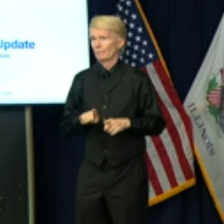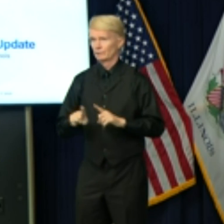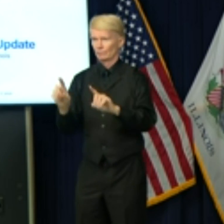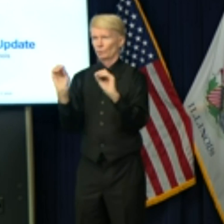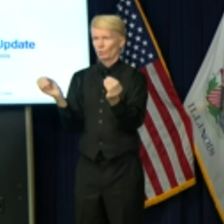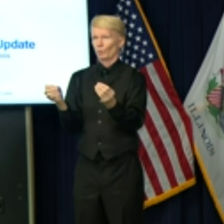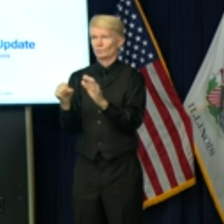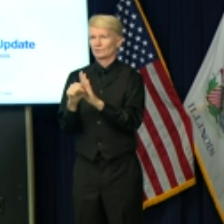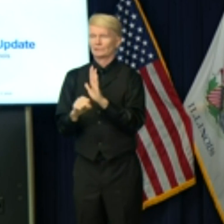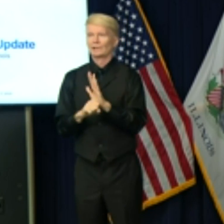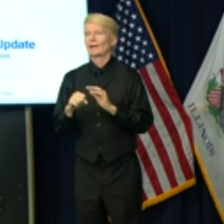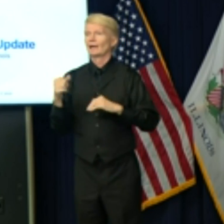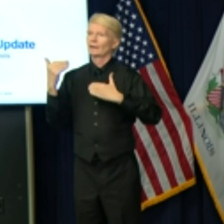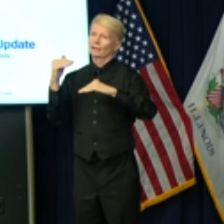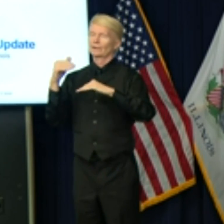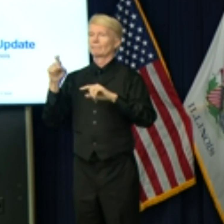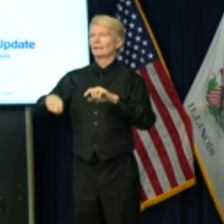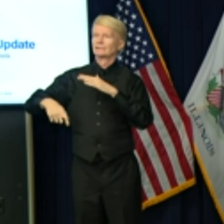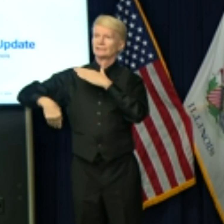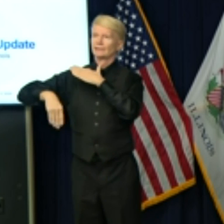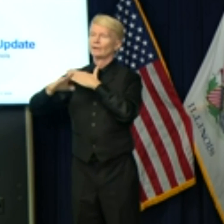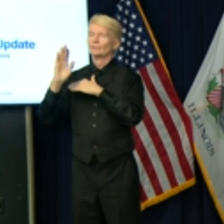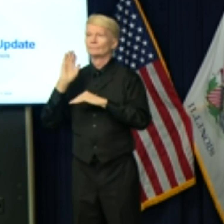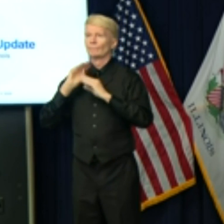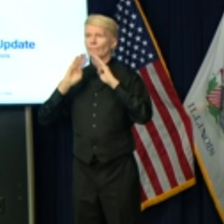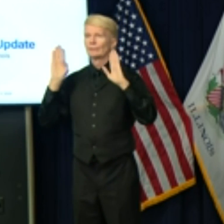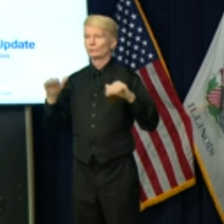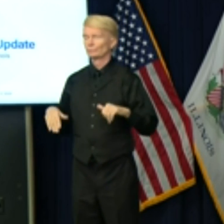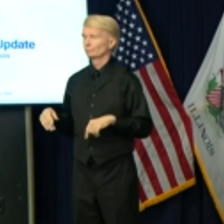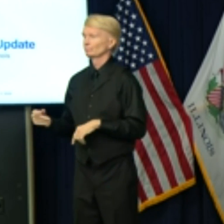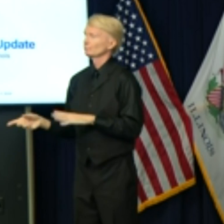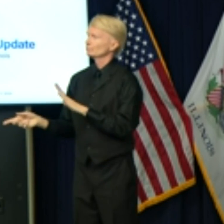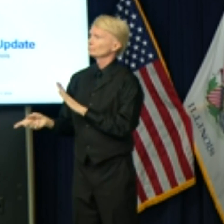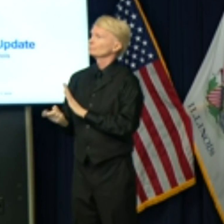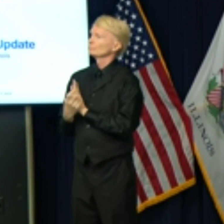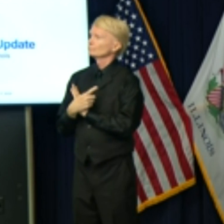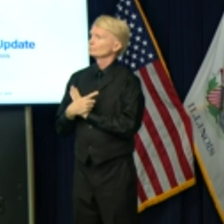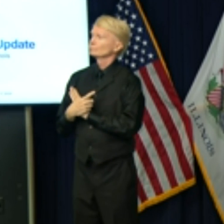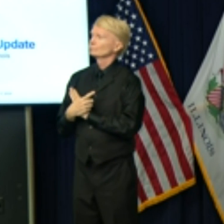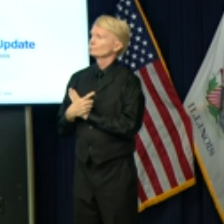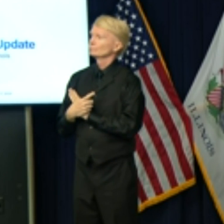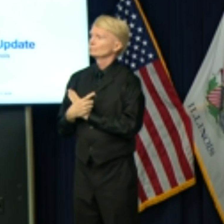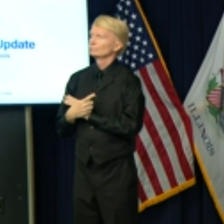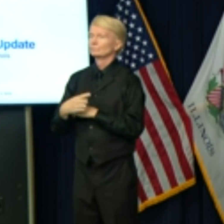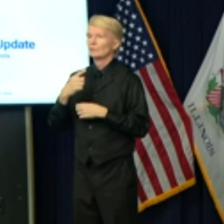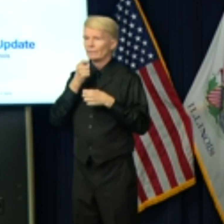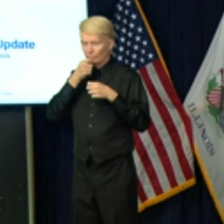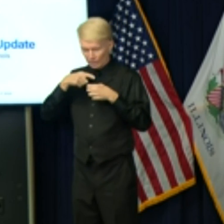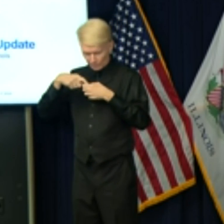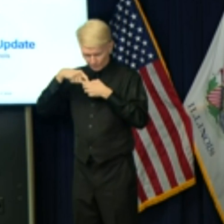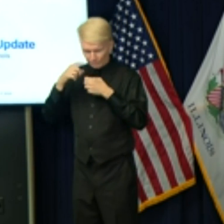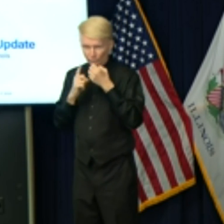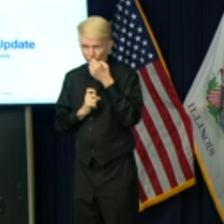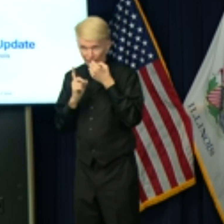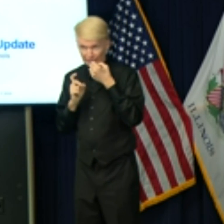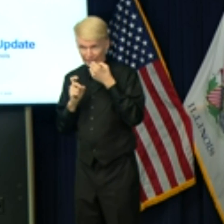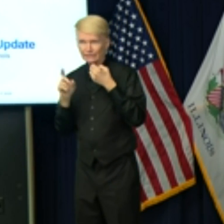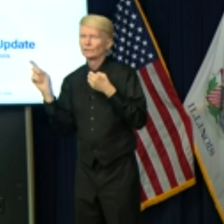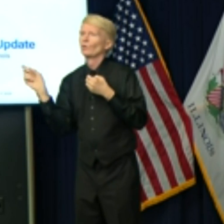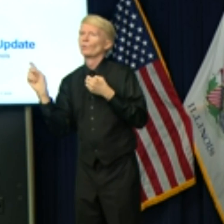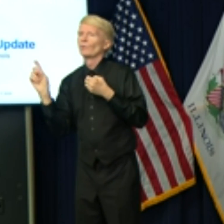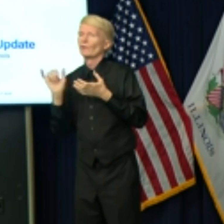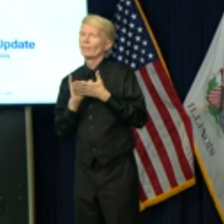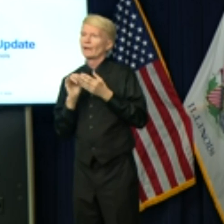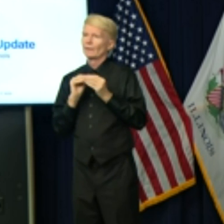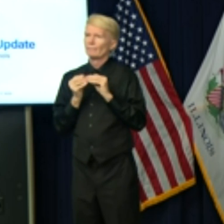no statewide curfew. Jake Griffin at the Daily Herald, where is the state on the rollout of saliva testing elsewhere in the state outside of the University